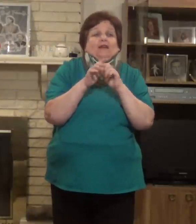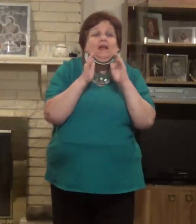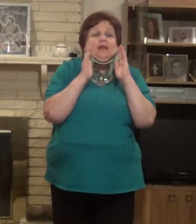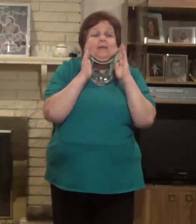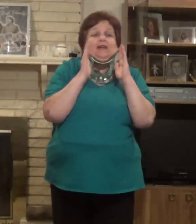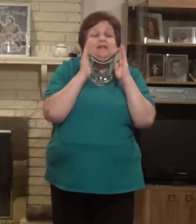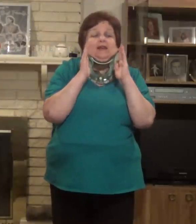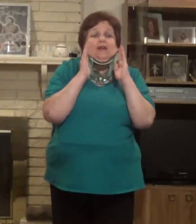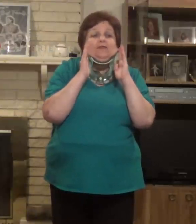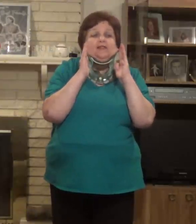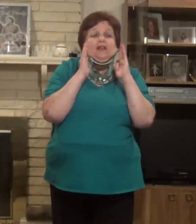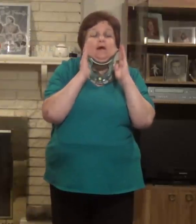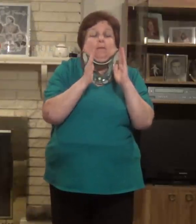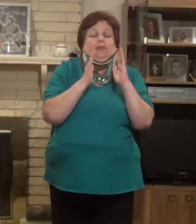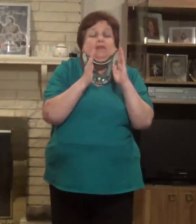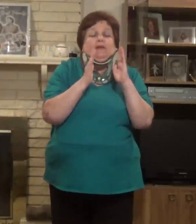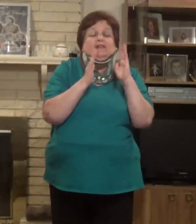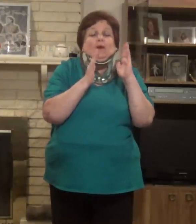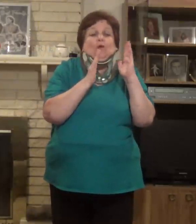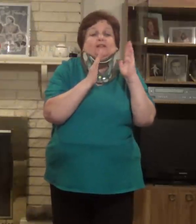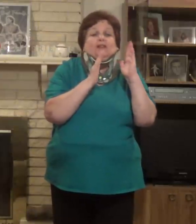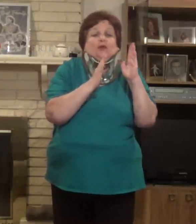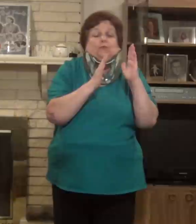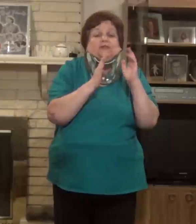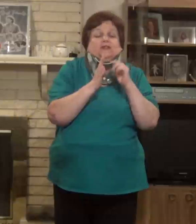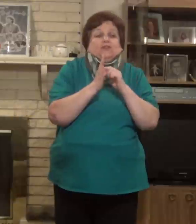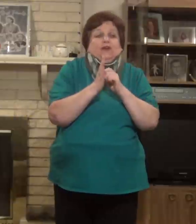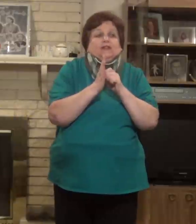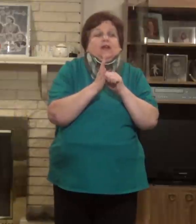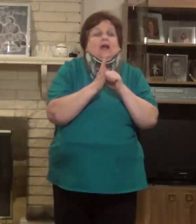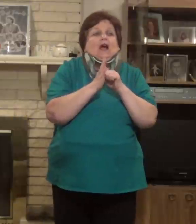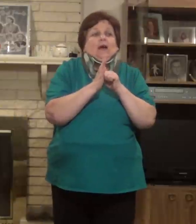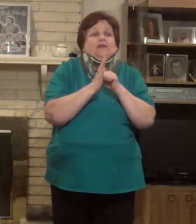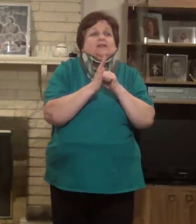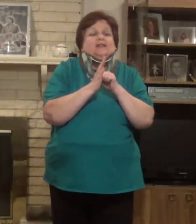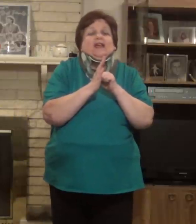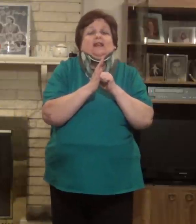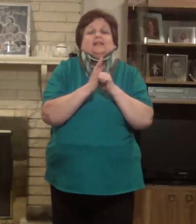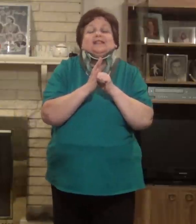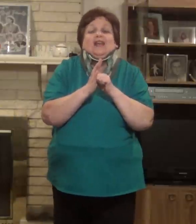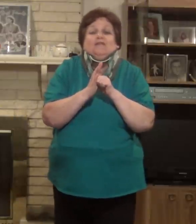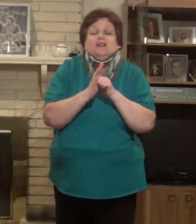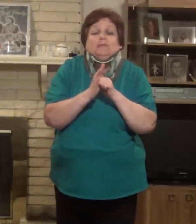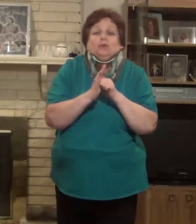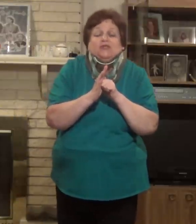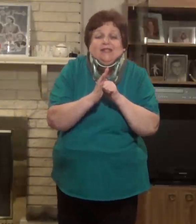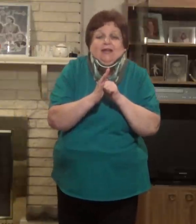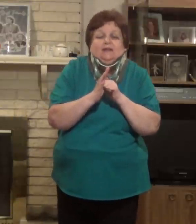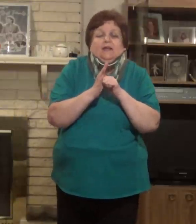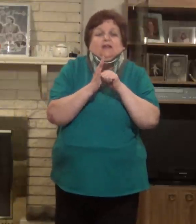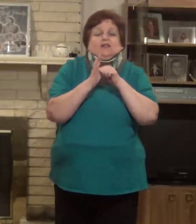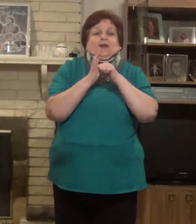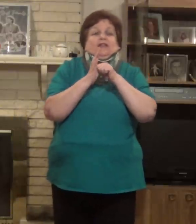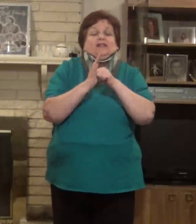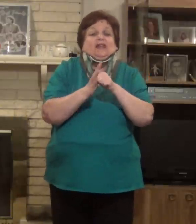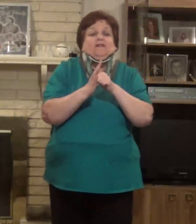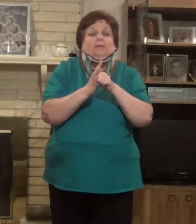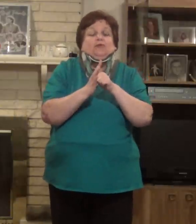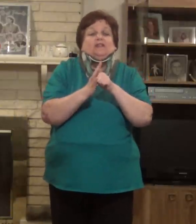because I never say complete because I wasn't 100% strict. I'm going to say 70%. So I did 70%